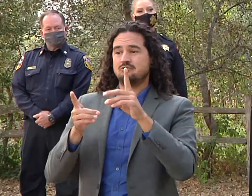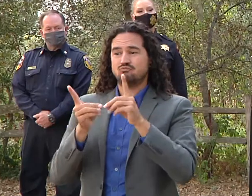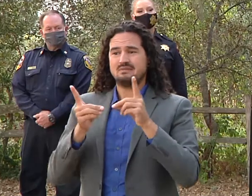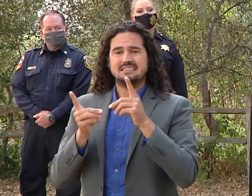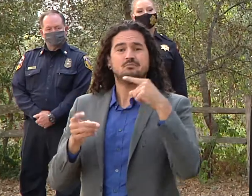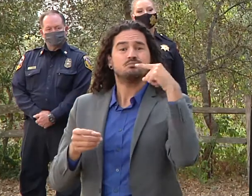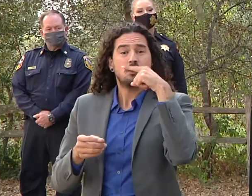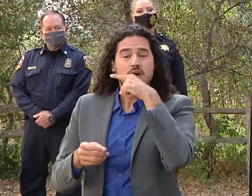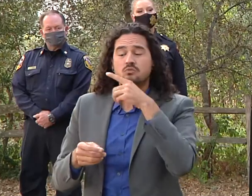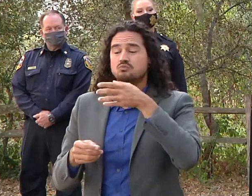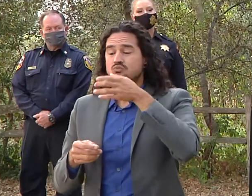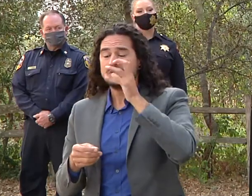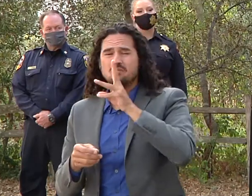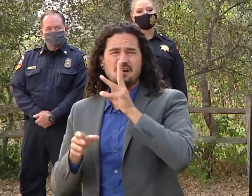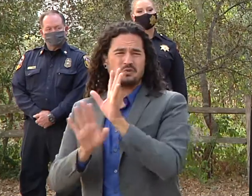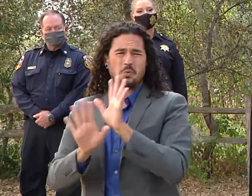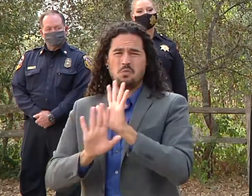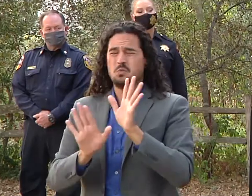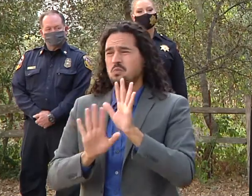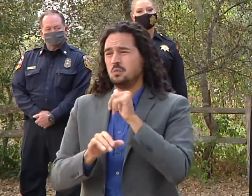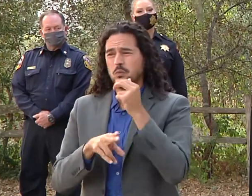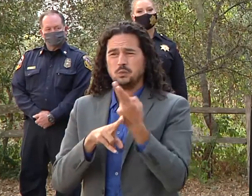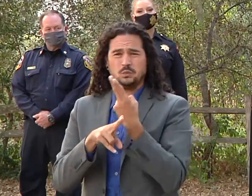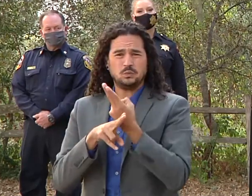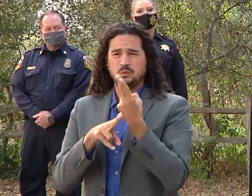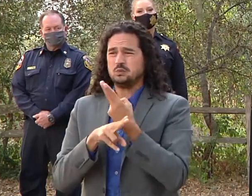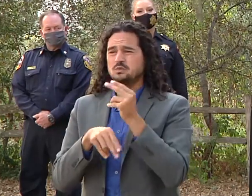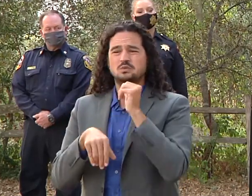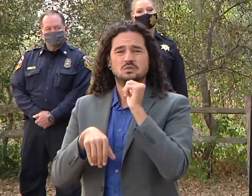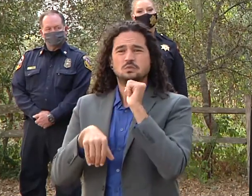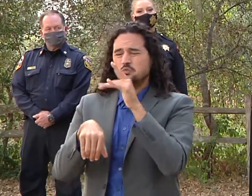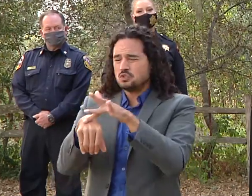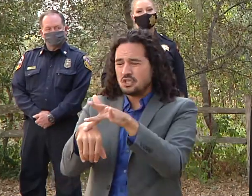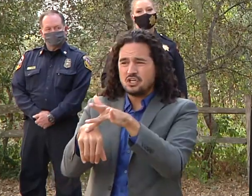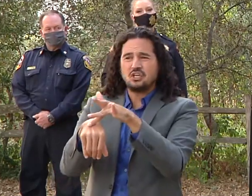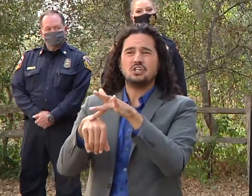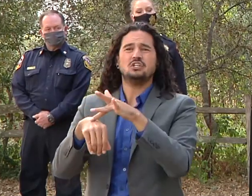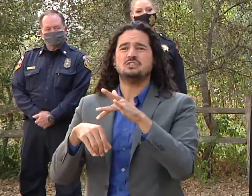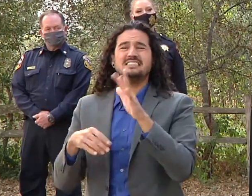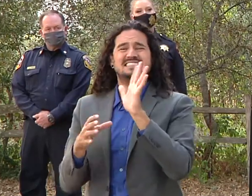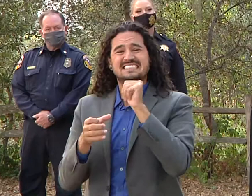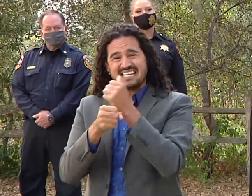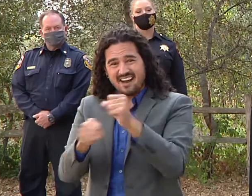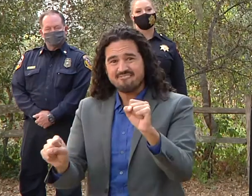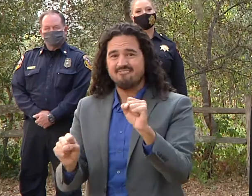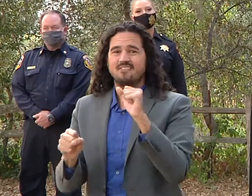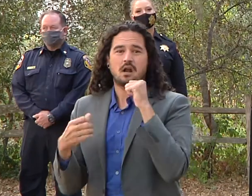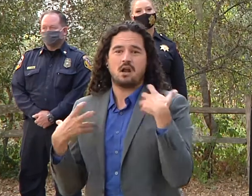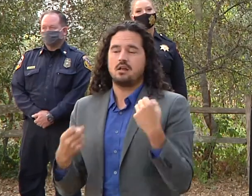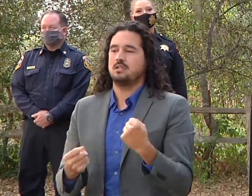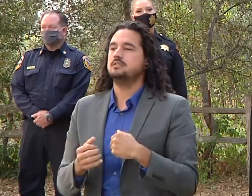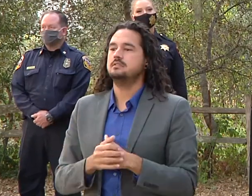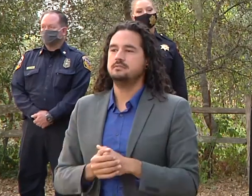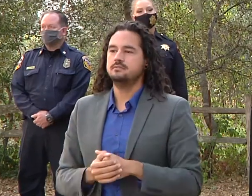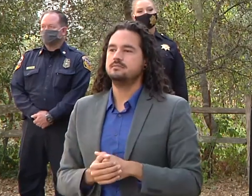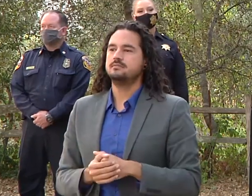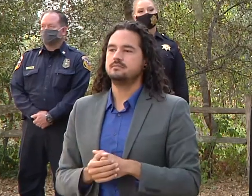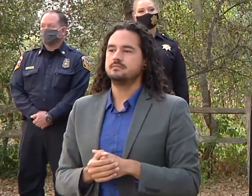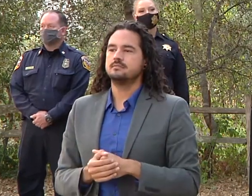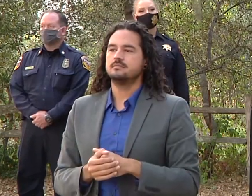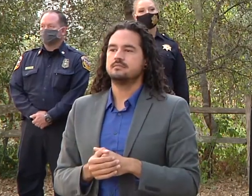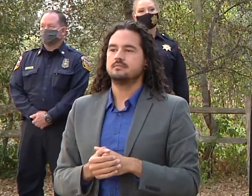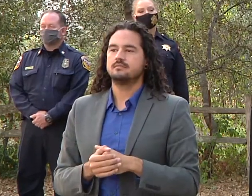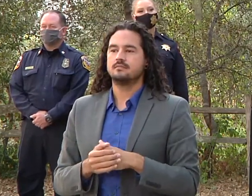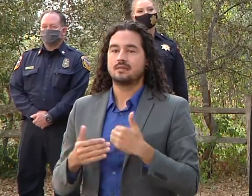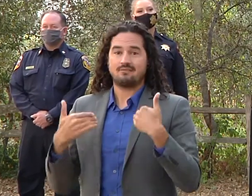unhealthy in terms of our resources today we had 53 people uh officers and deputies that were driving around